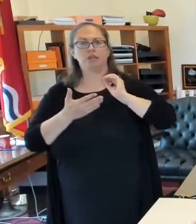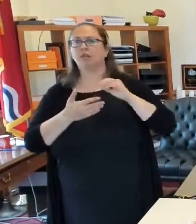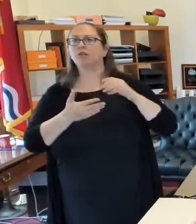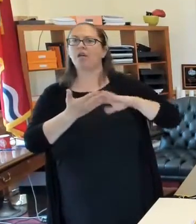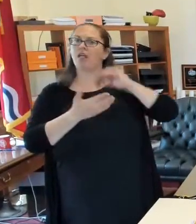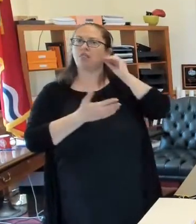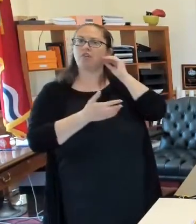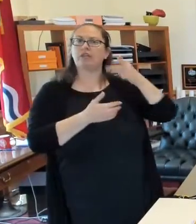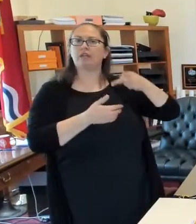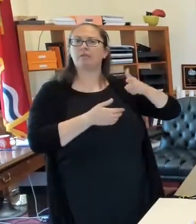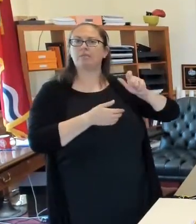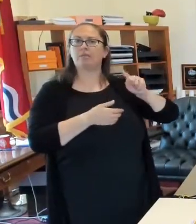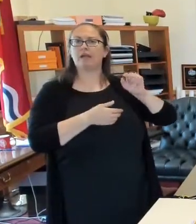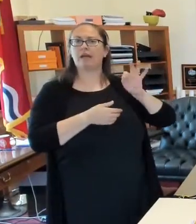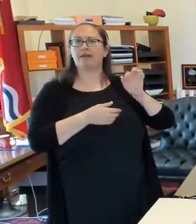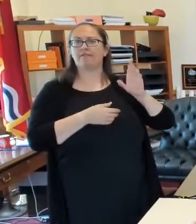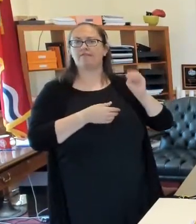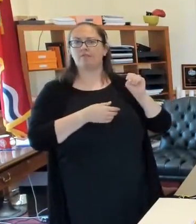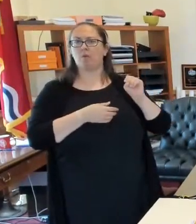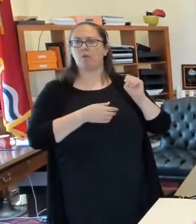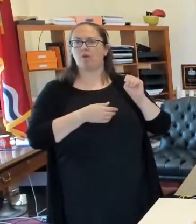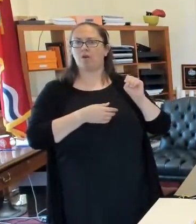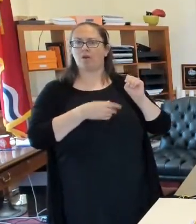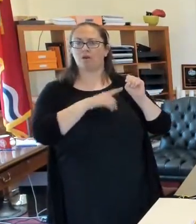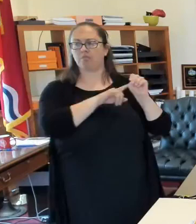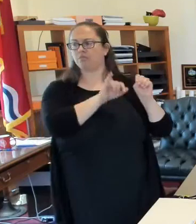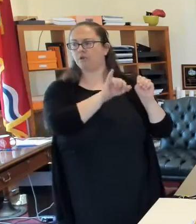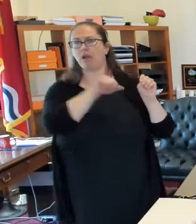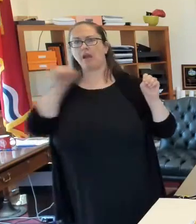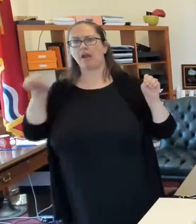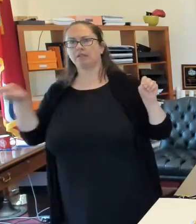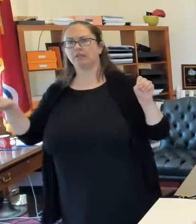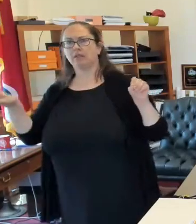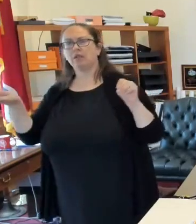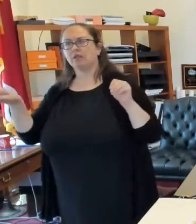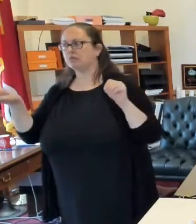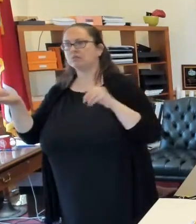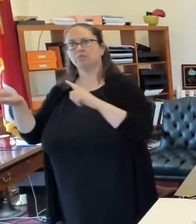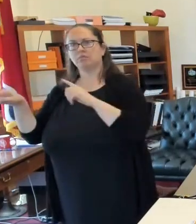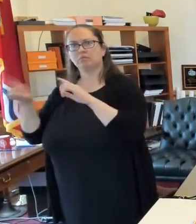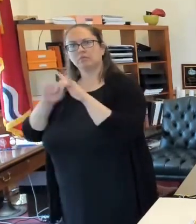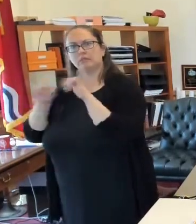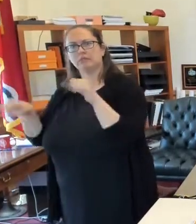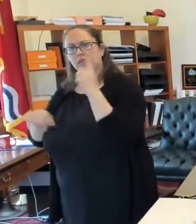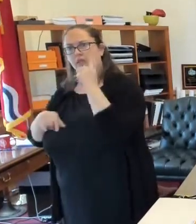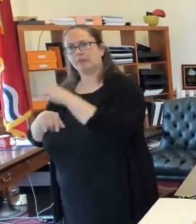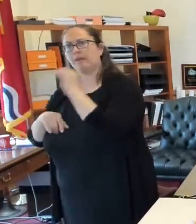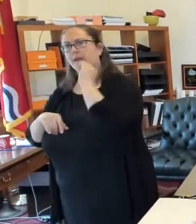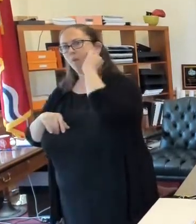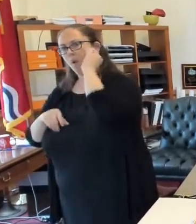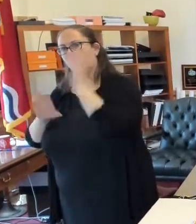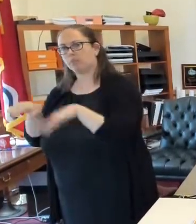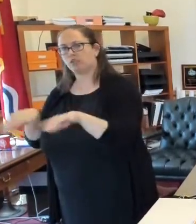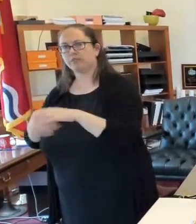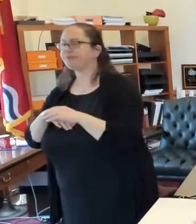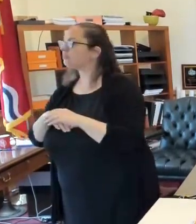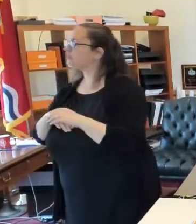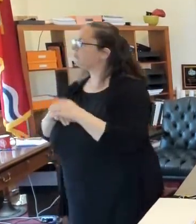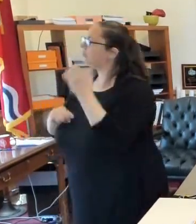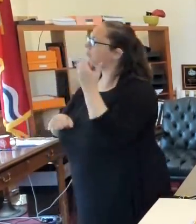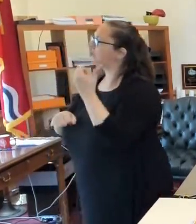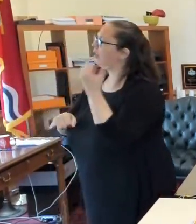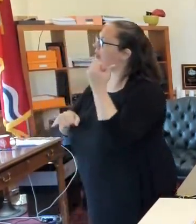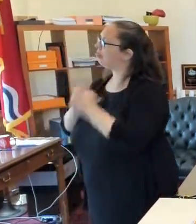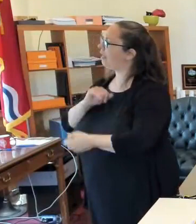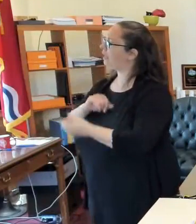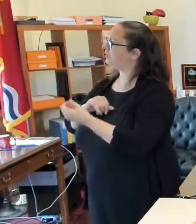that the kids that are doing it all from home. Okay, last three questions of